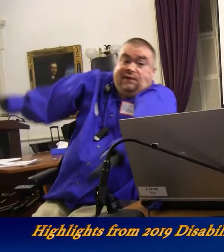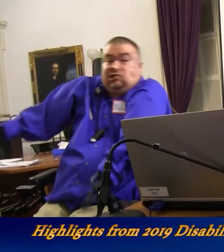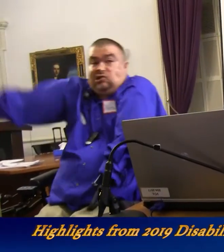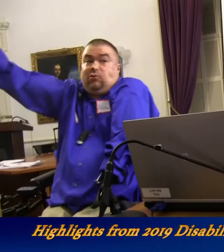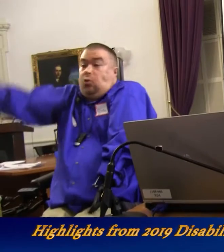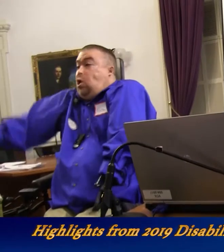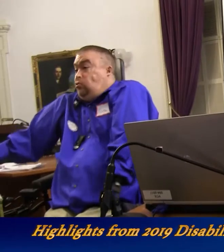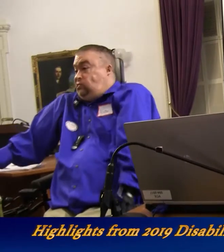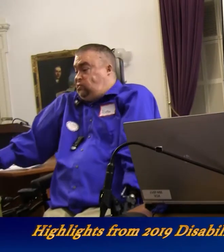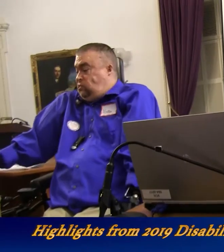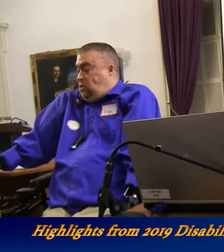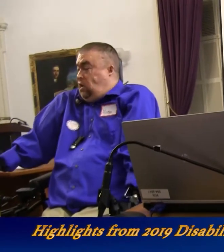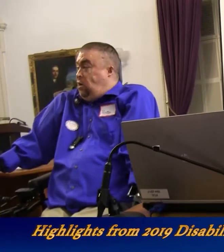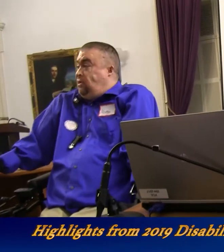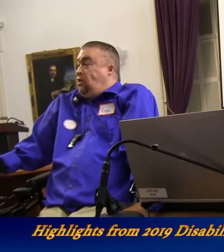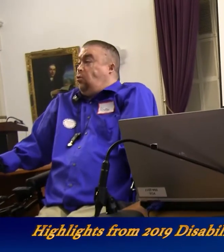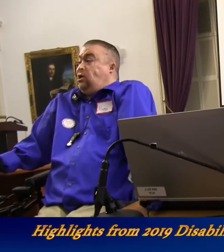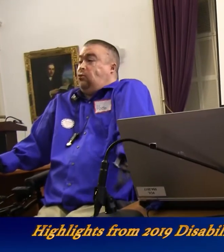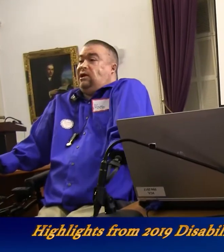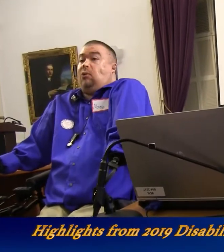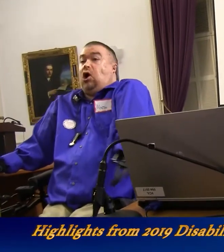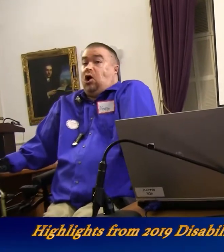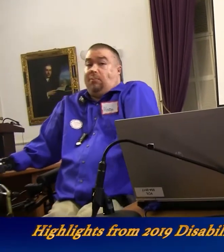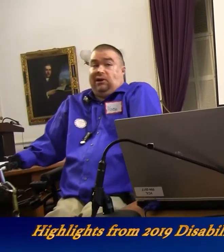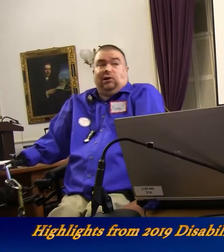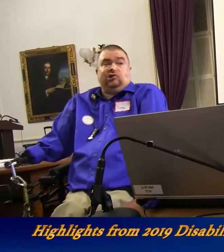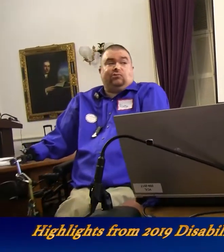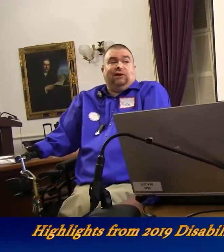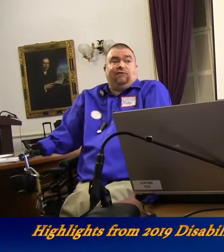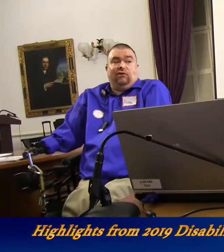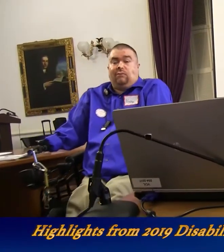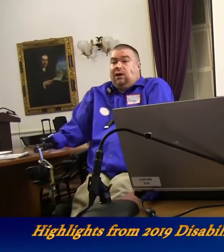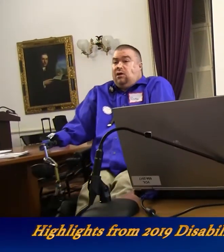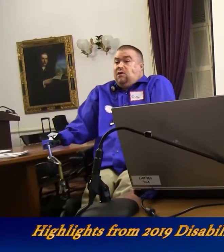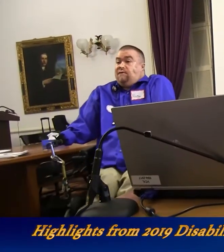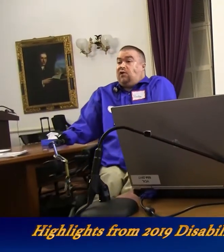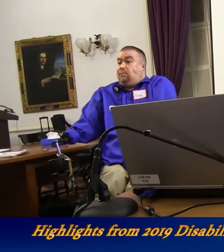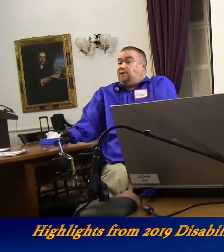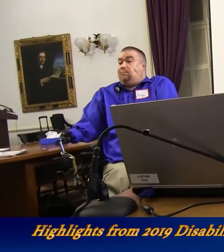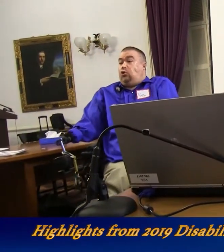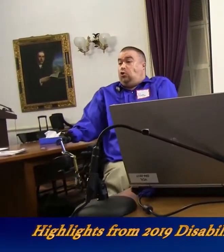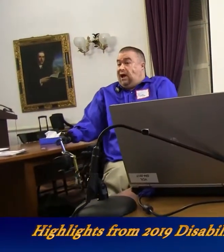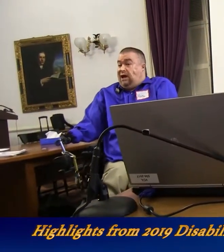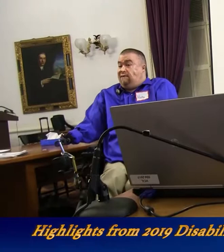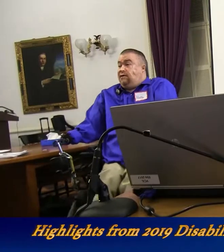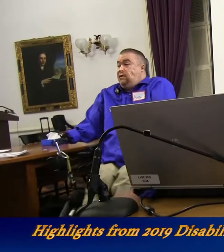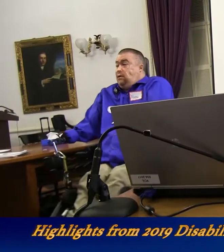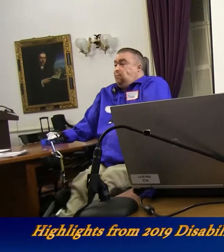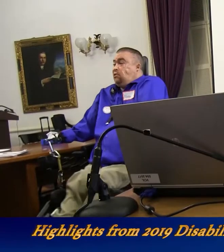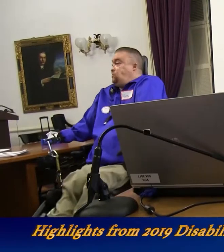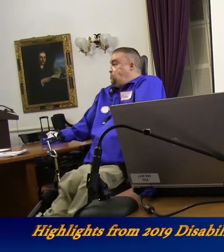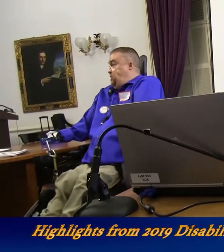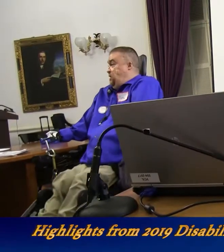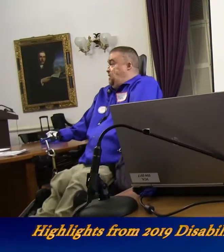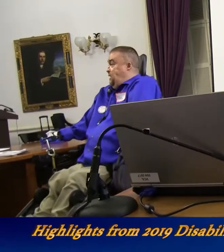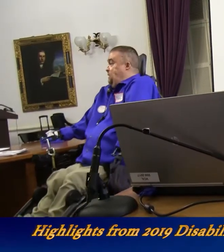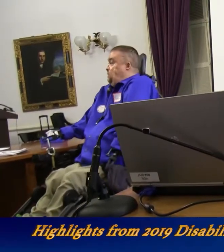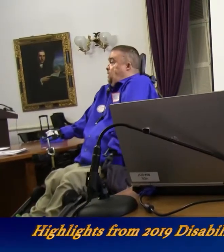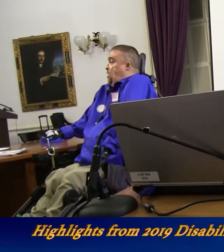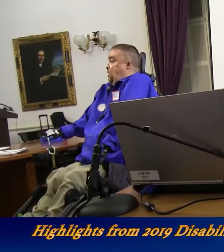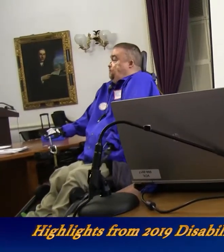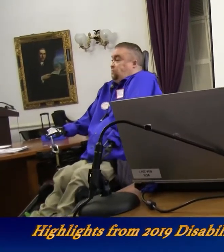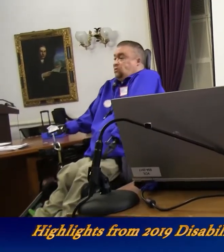Now, these are some quotes, and I don't want to read them all, but I'll just read a few of them, from people who have participated